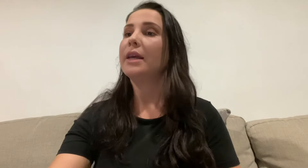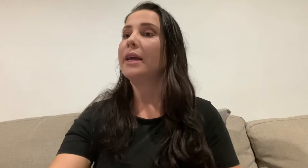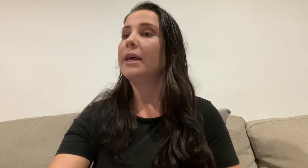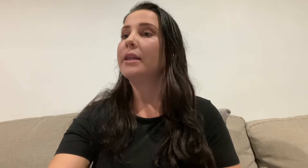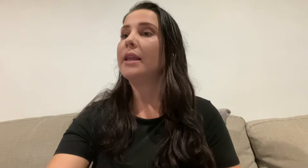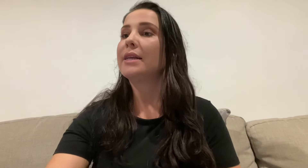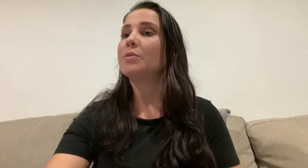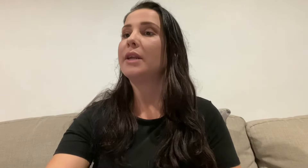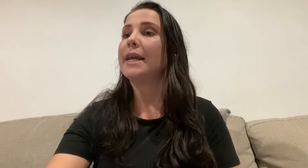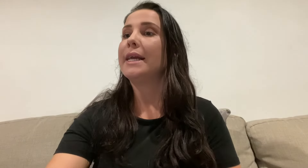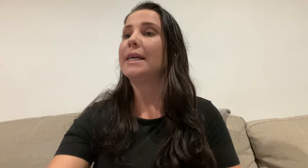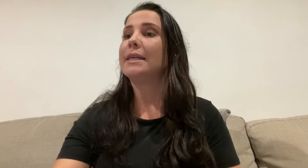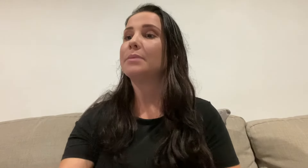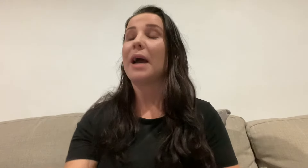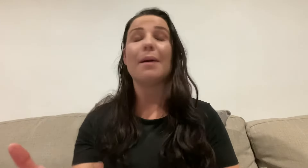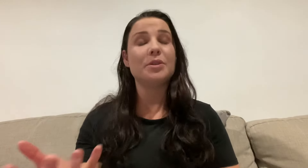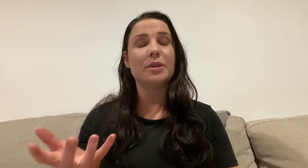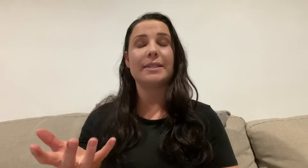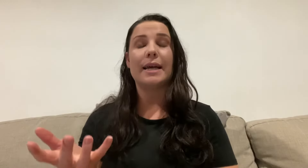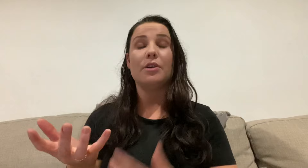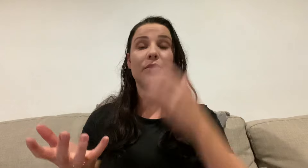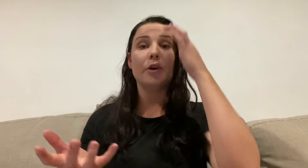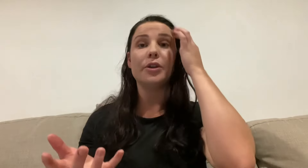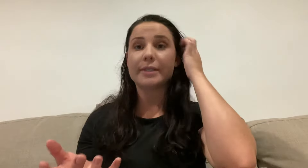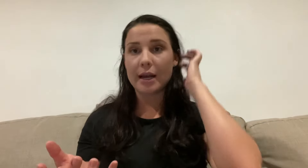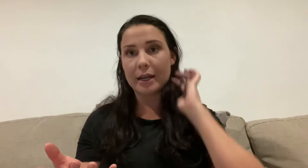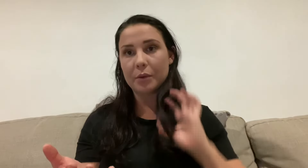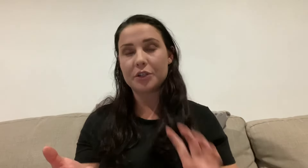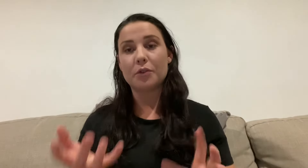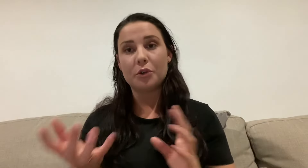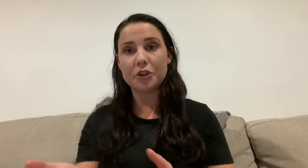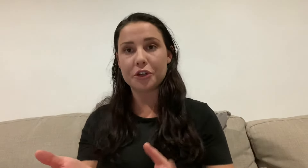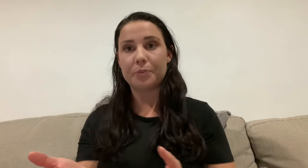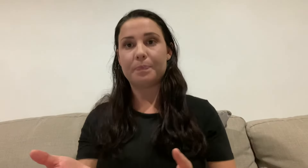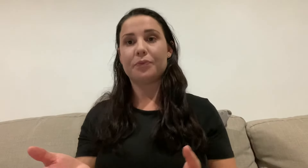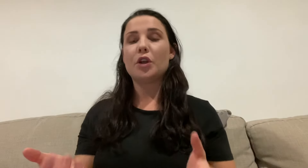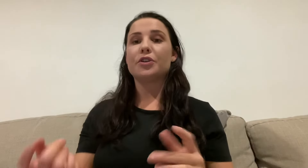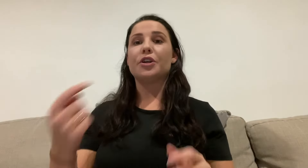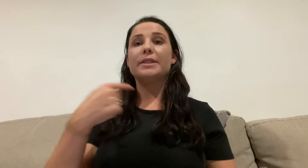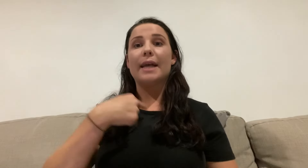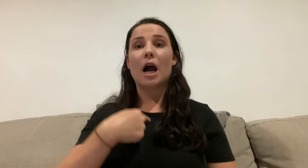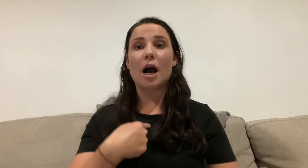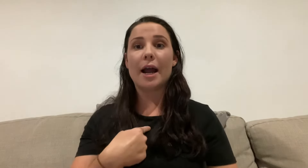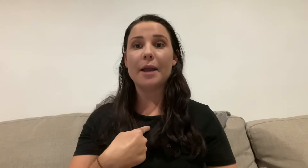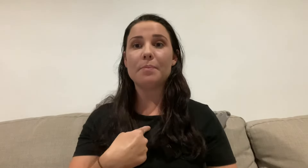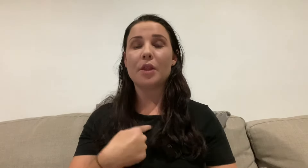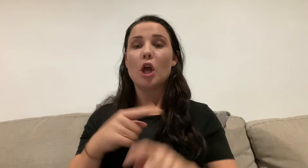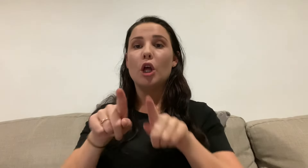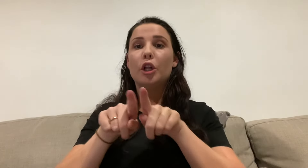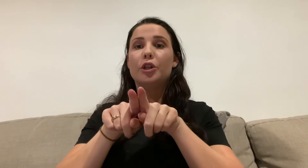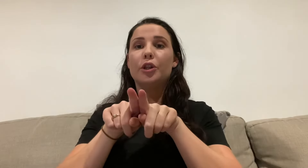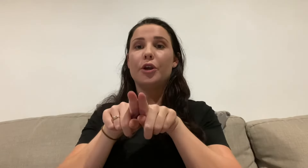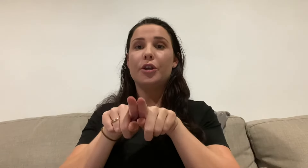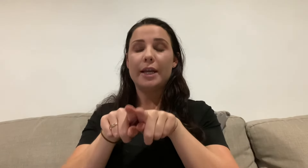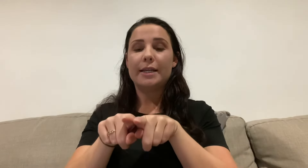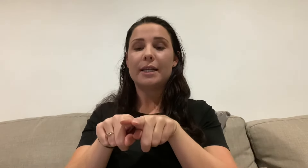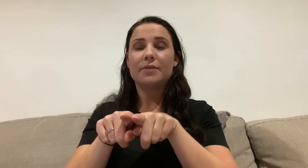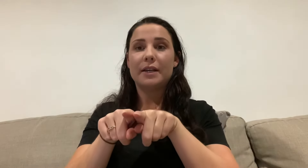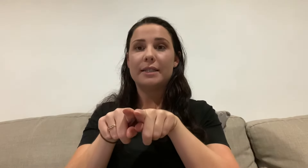The next one is perhaps you want to say you've learned sign language from YouTube. So you could say, I learn index fingers